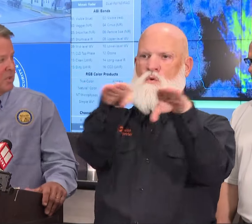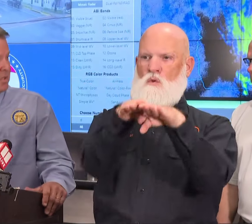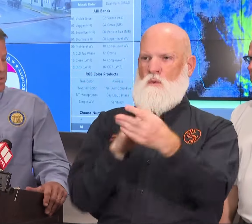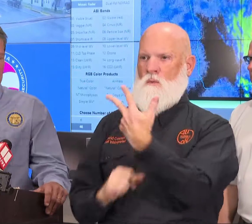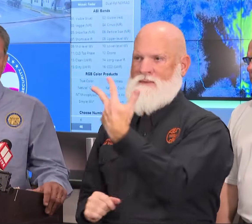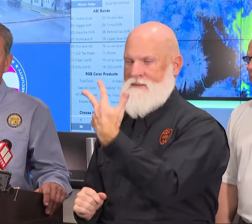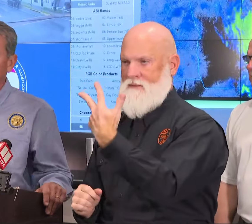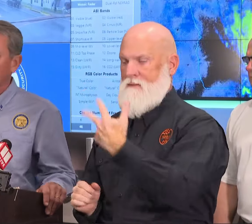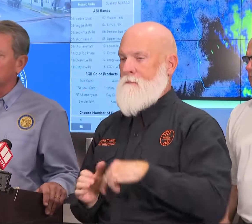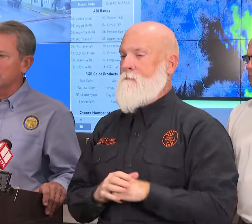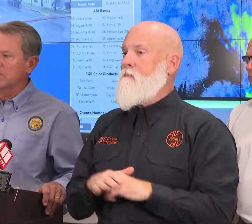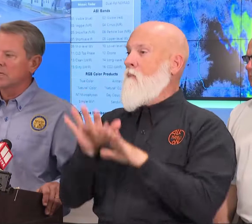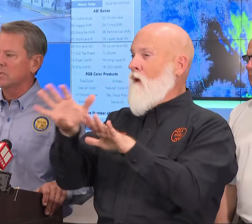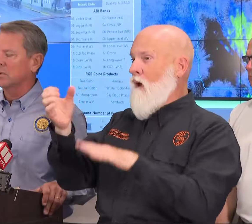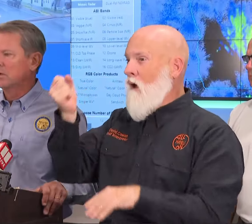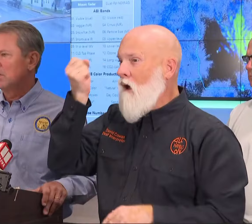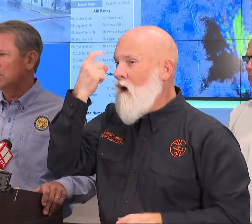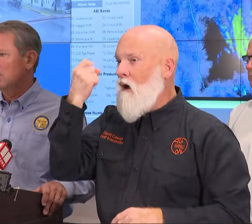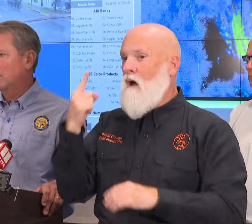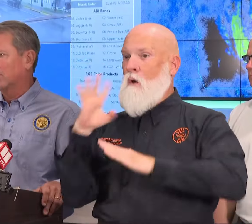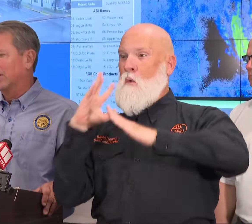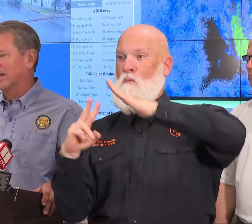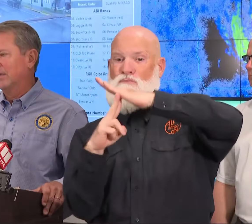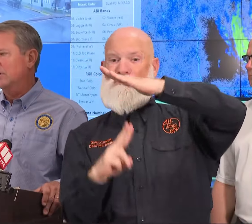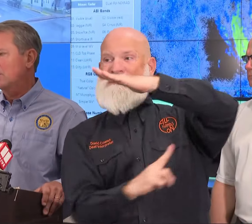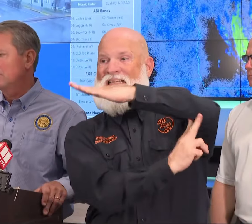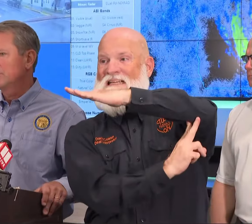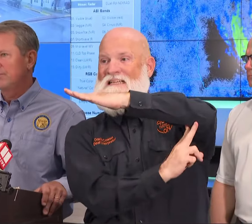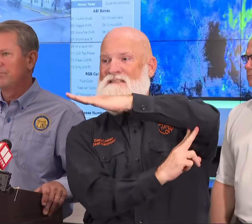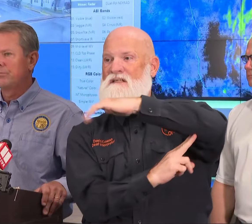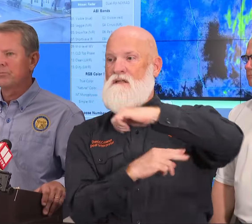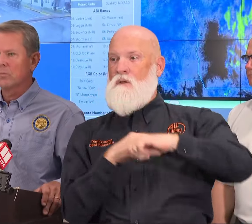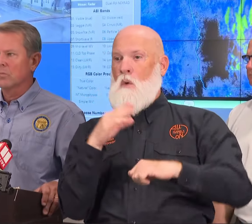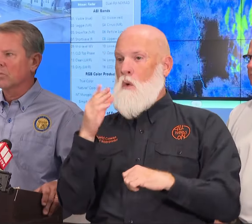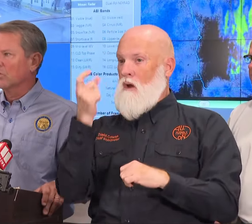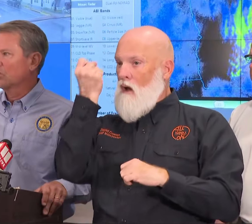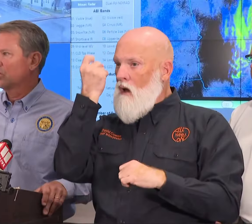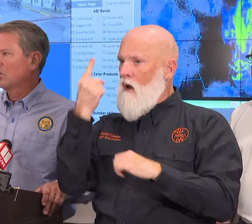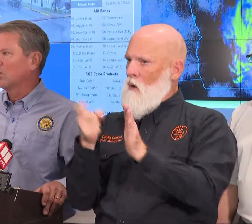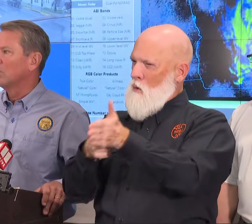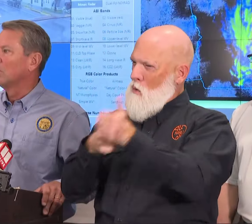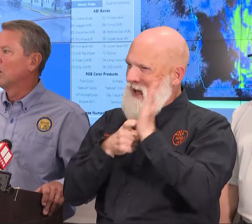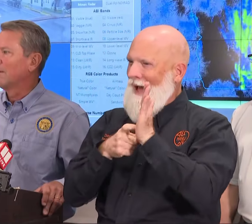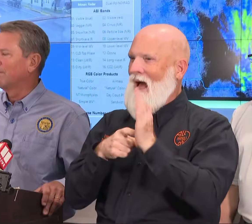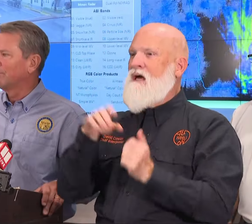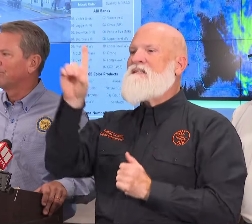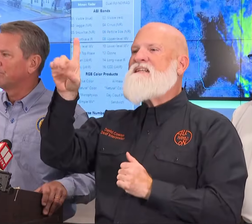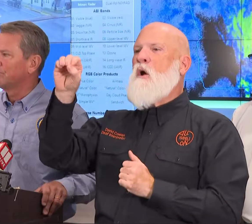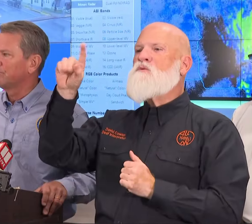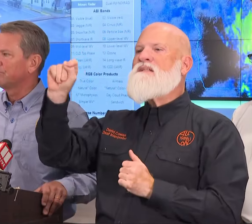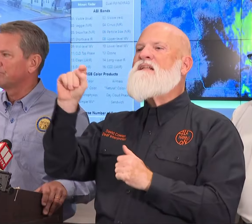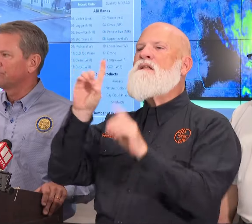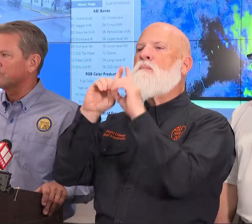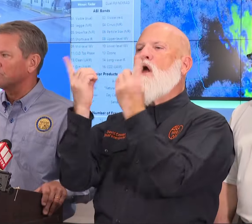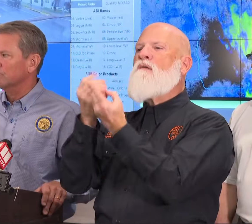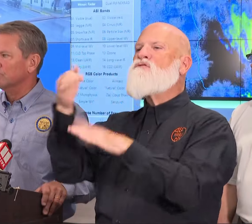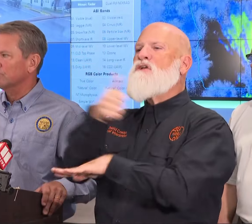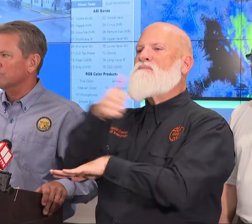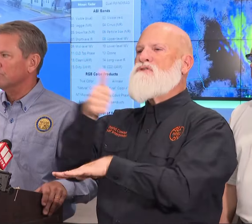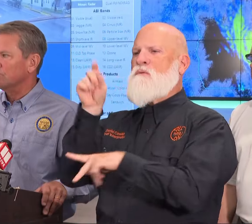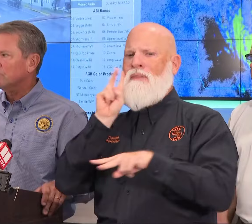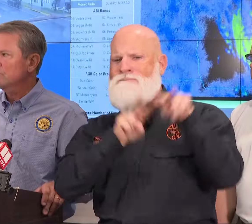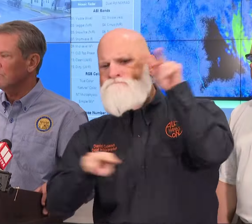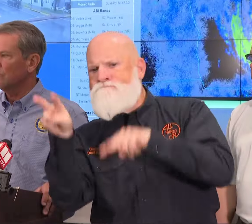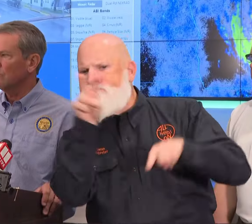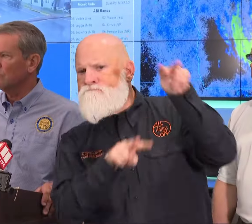with DOT inspections and other things. But right now they're closed. Governor, as the sun's coming up, it turn out to be